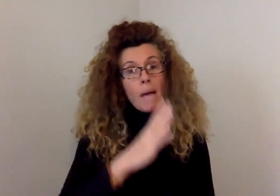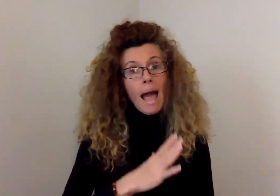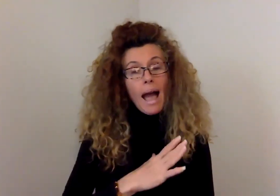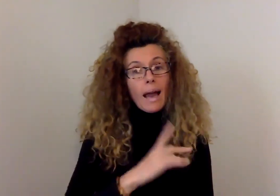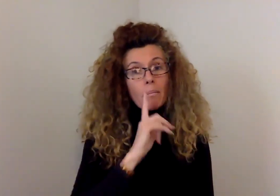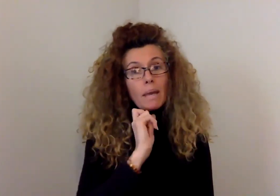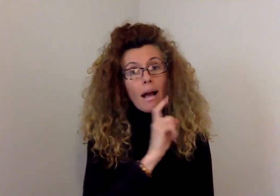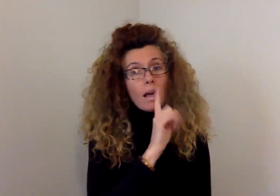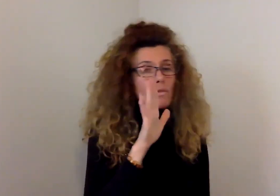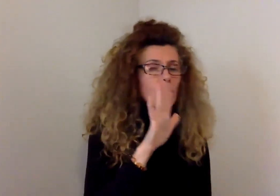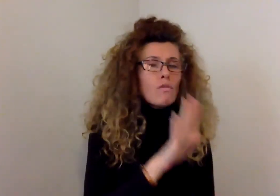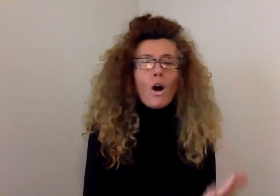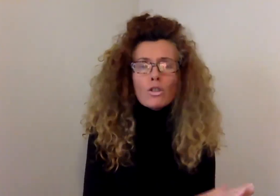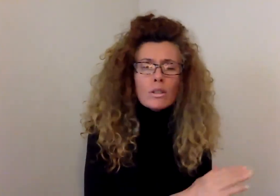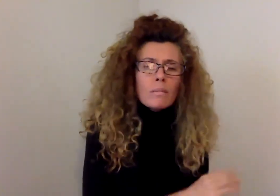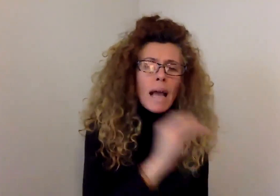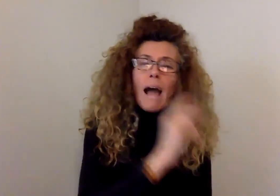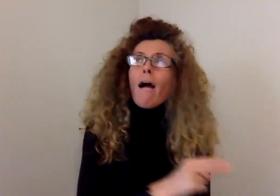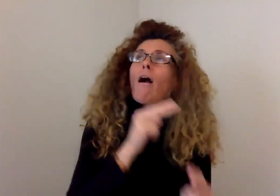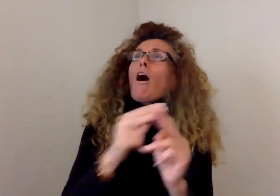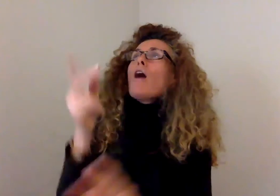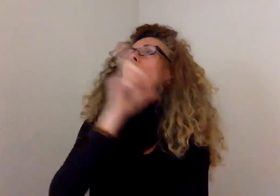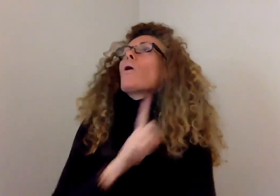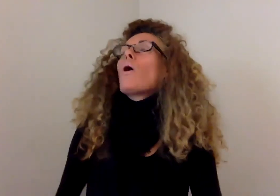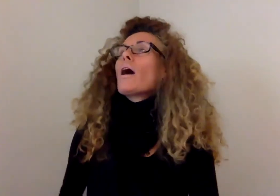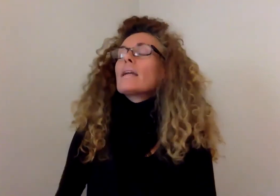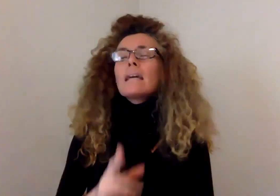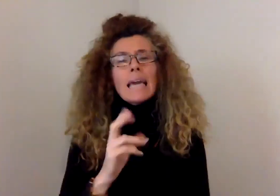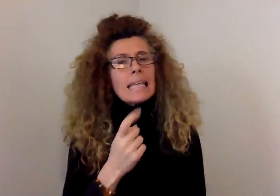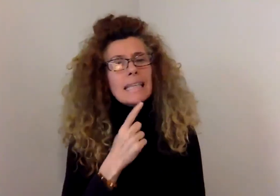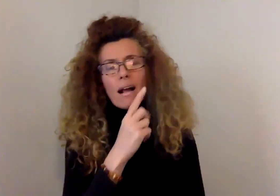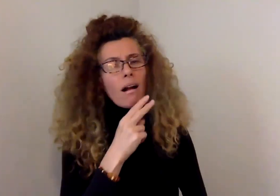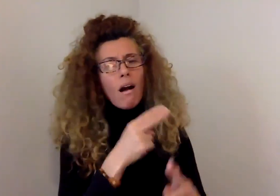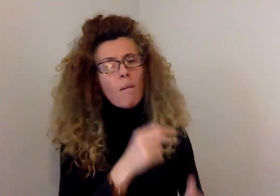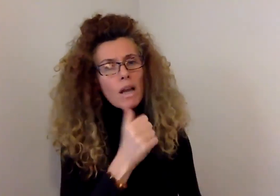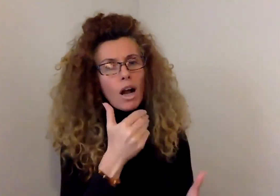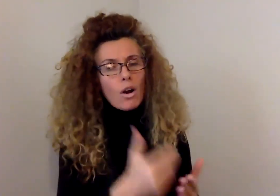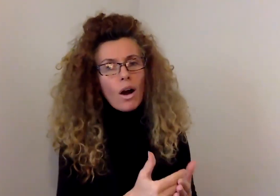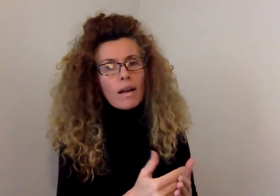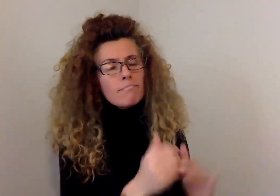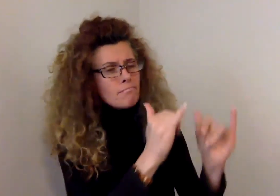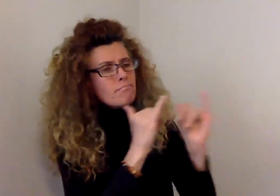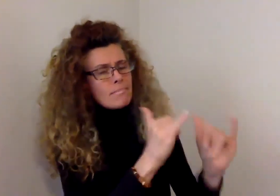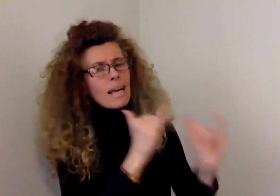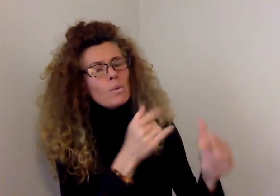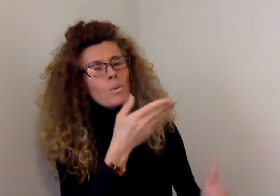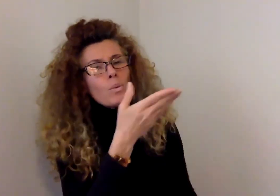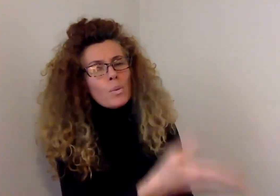But he said, Call me not good, I am like unto you, it is not his absence that keeps man in